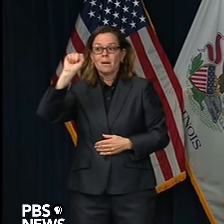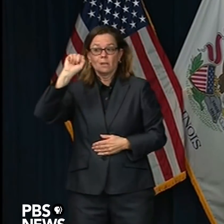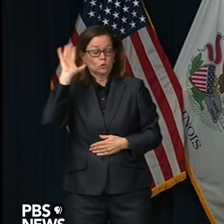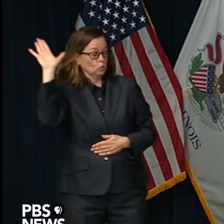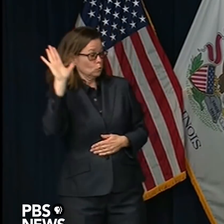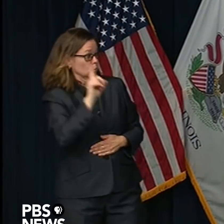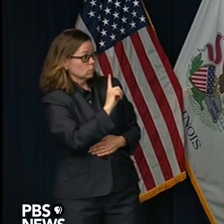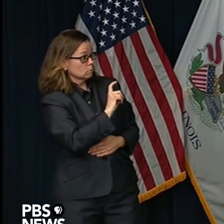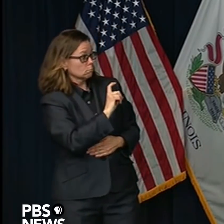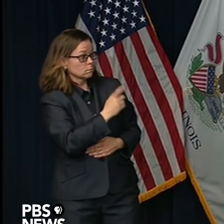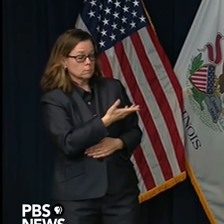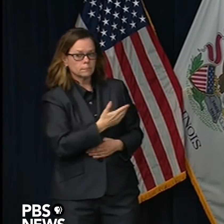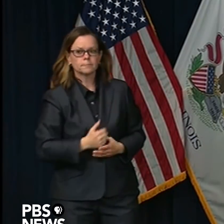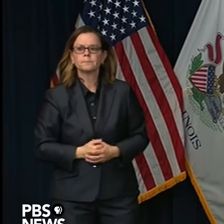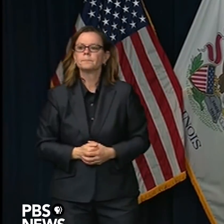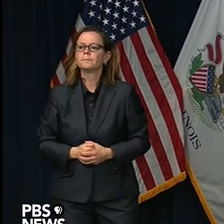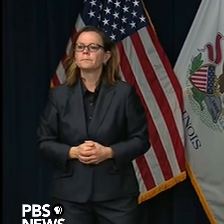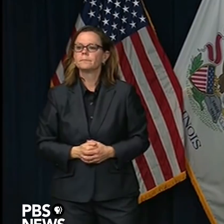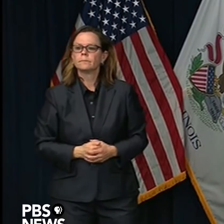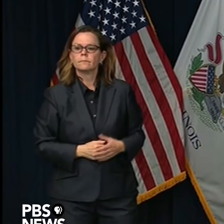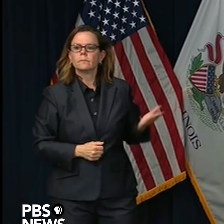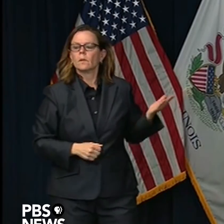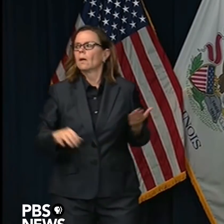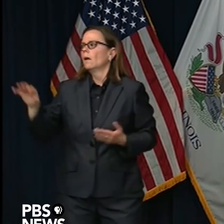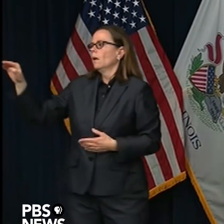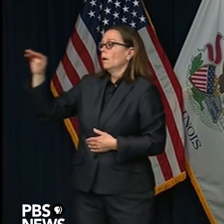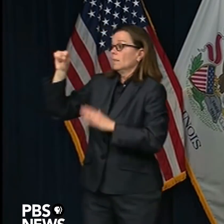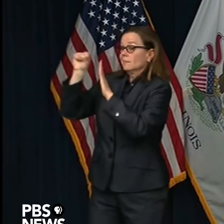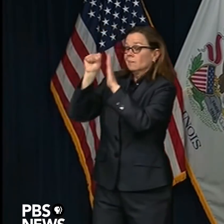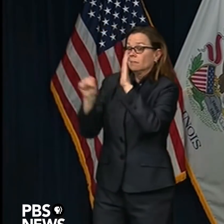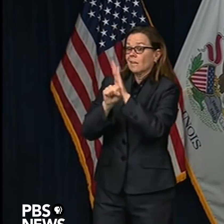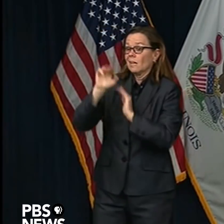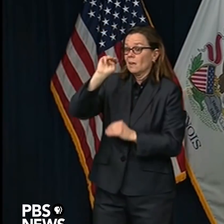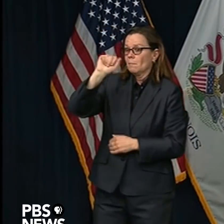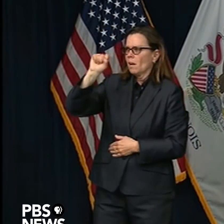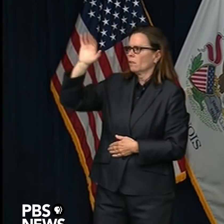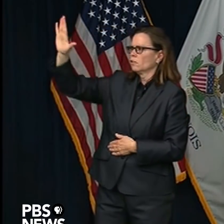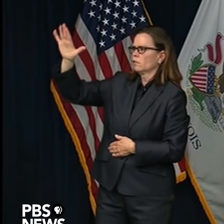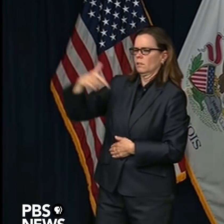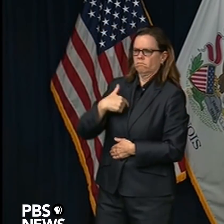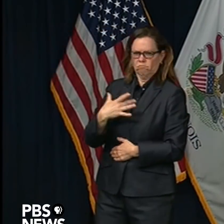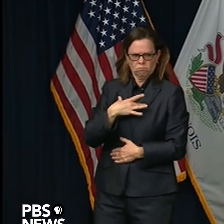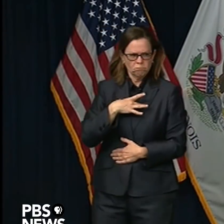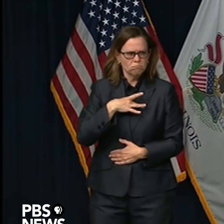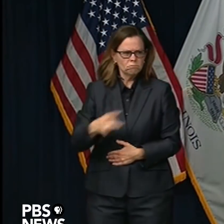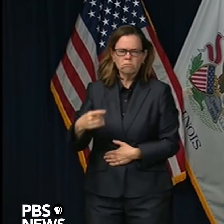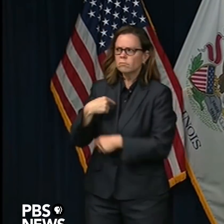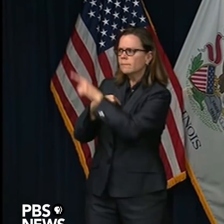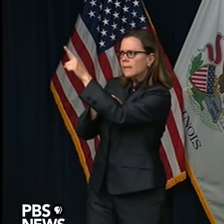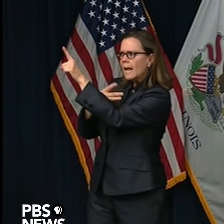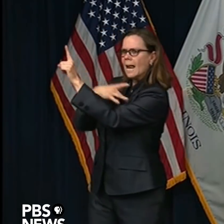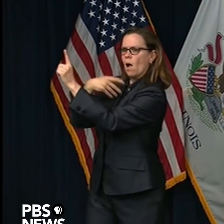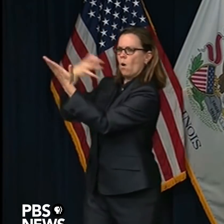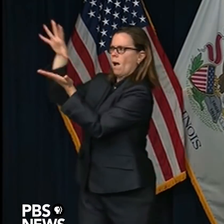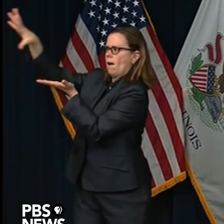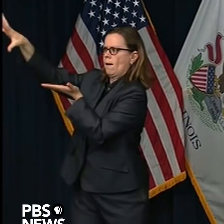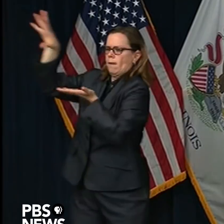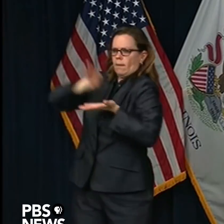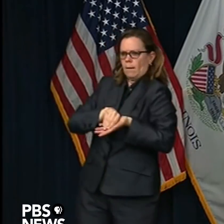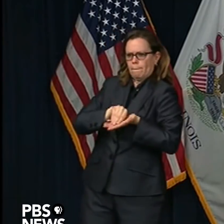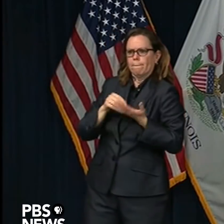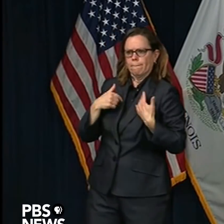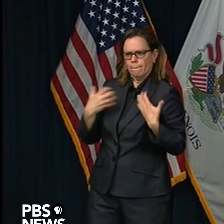all across the nation. And especially as we, you know, I talked about as we, you know, peak and move beyond the peak, I talked about testing,